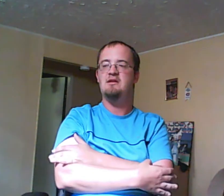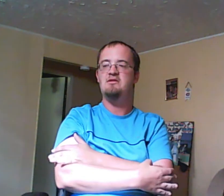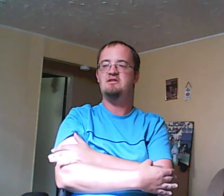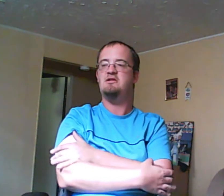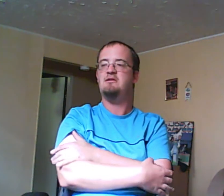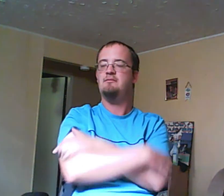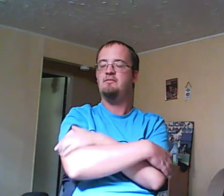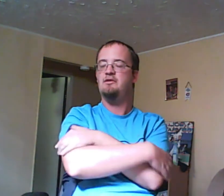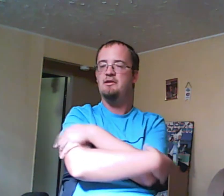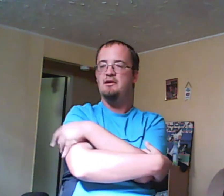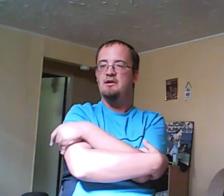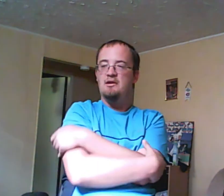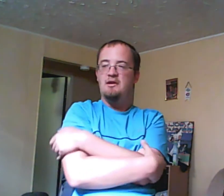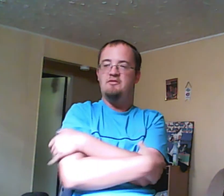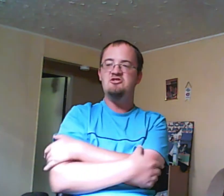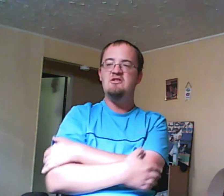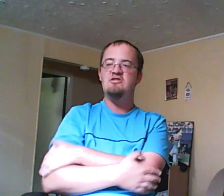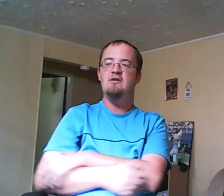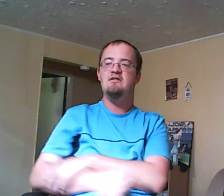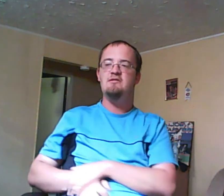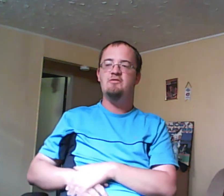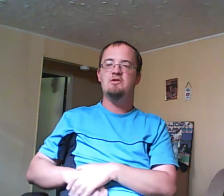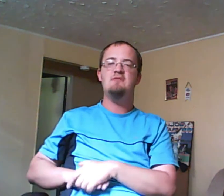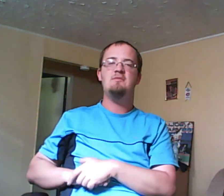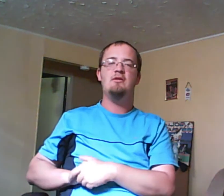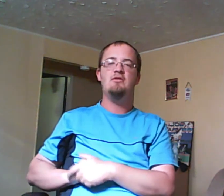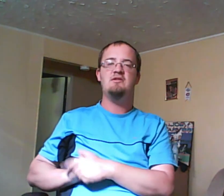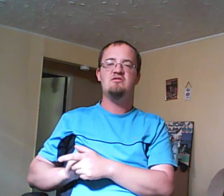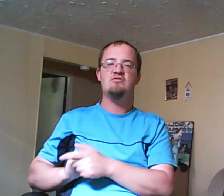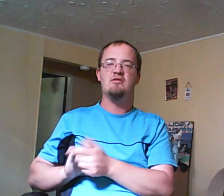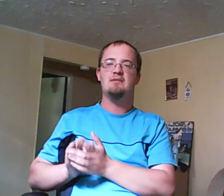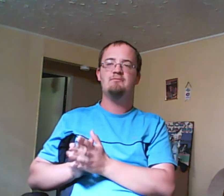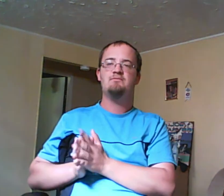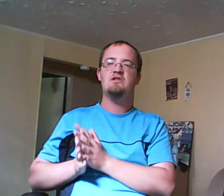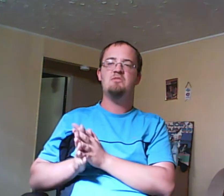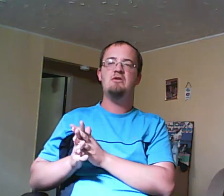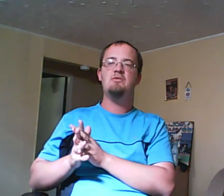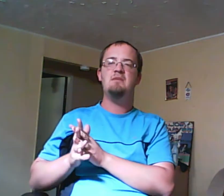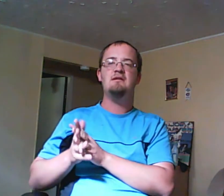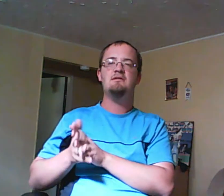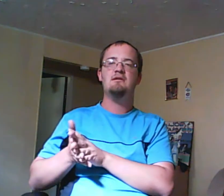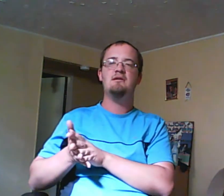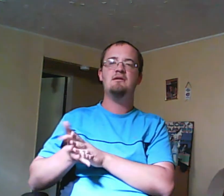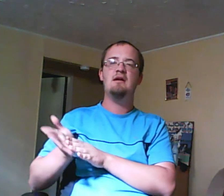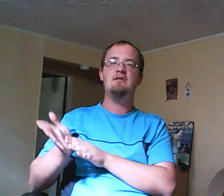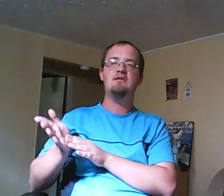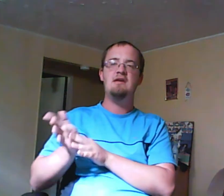each other. Unfortunately, Zoe in Season 14 would be a whole different story. Despite her being hailed as a hero